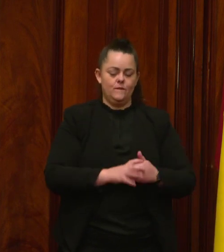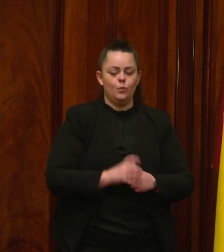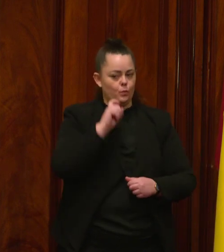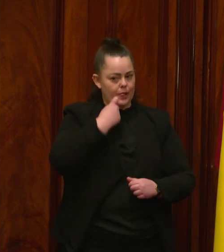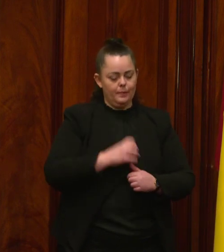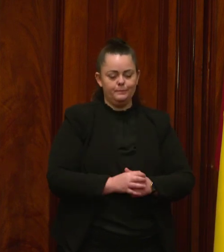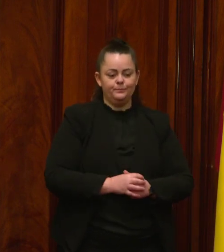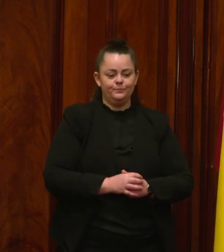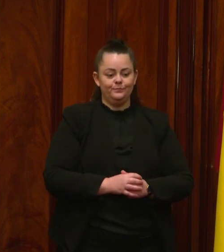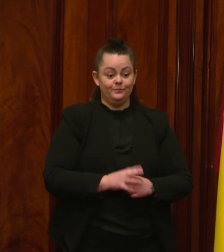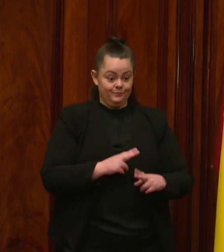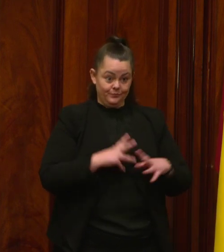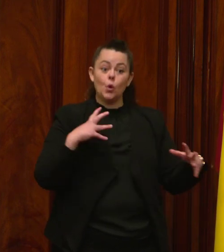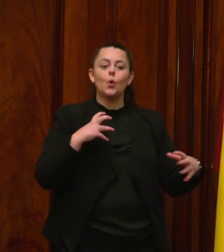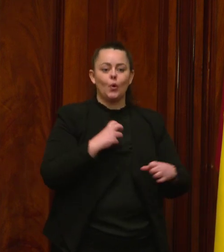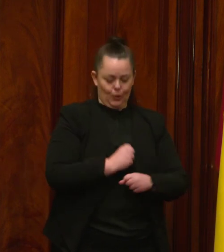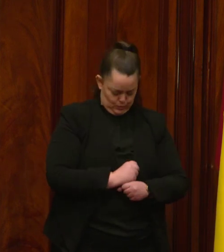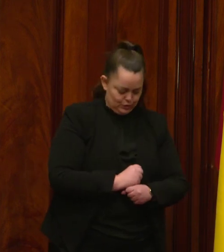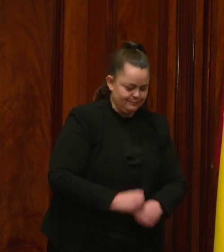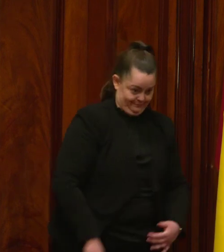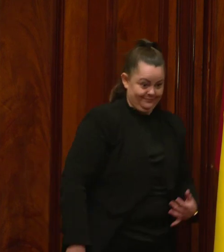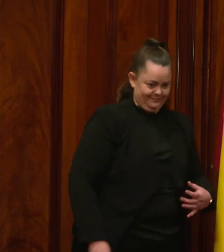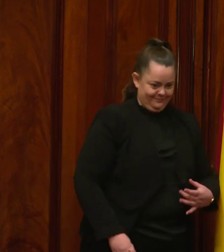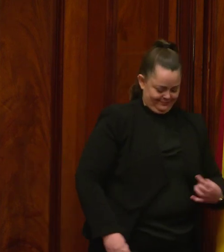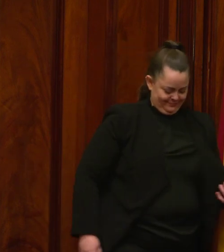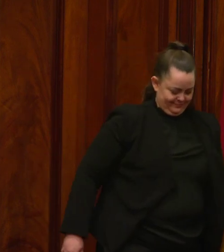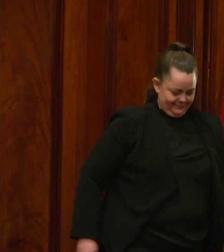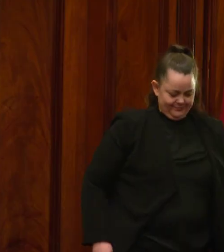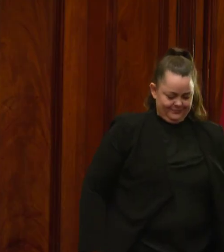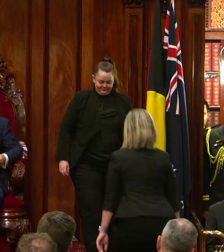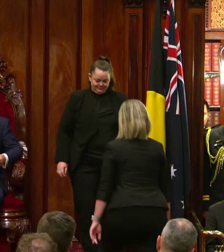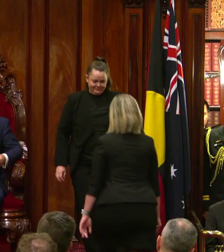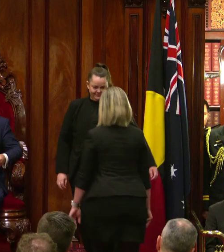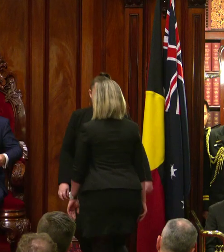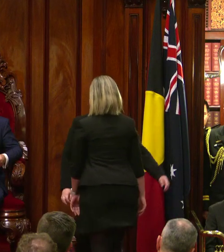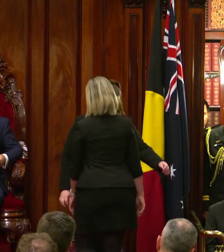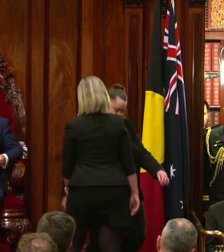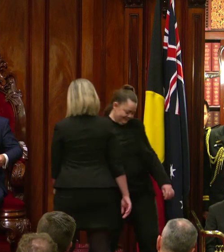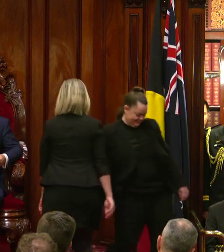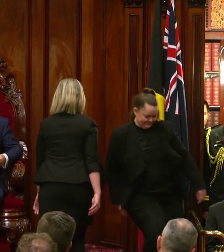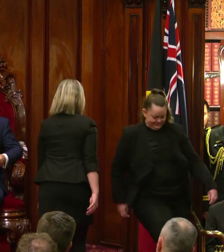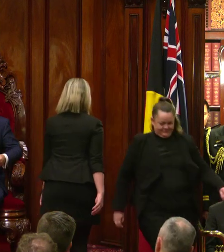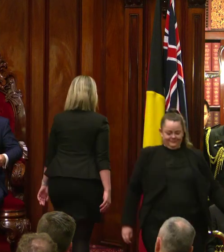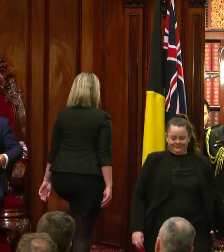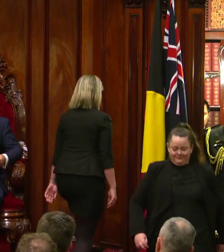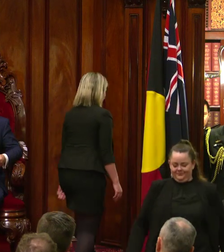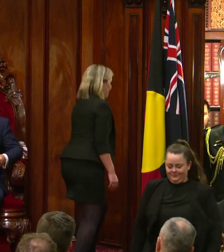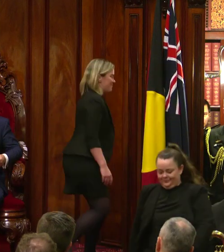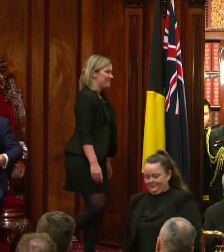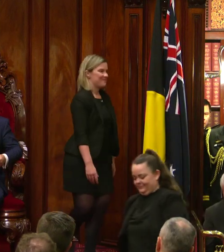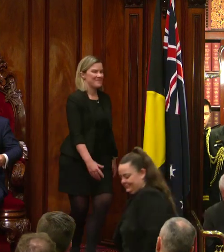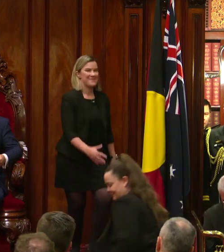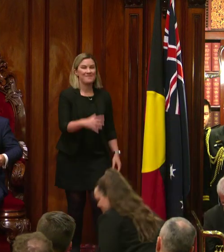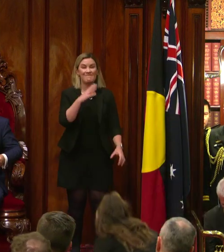By way of conclusion, the government has a clear mandate from the people of New South Wales to invest in those who look after